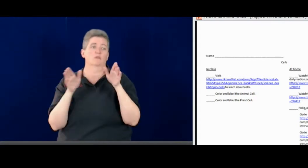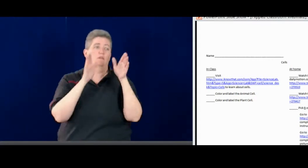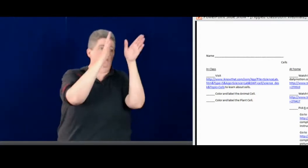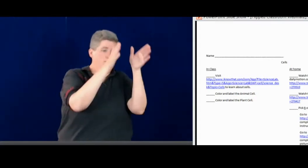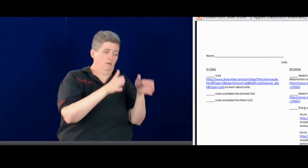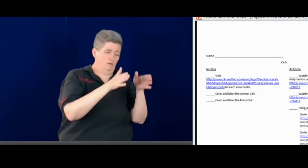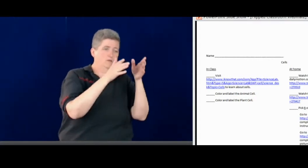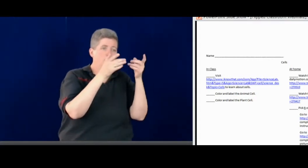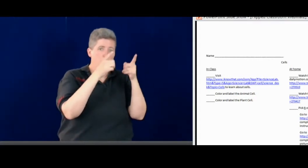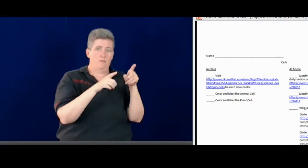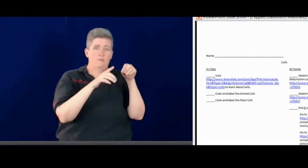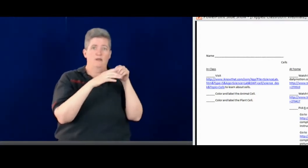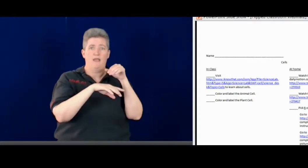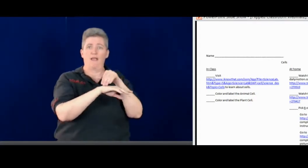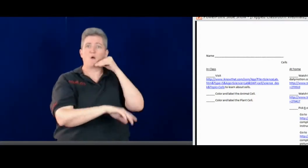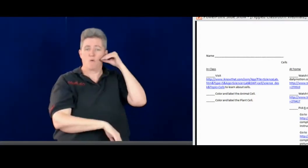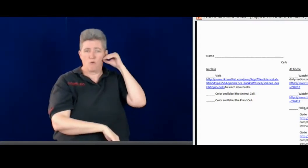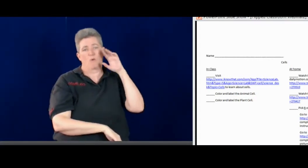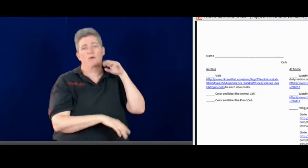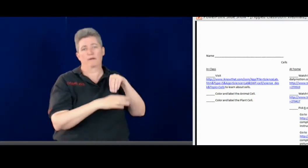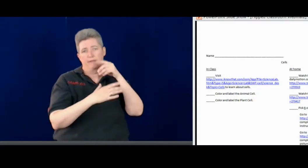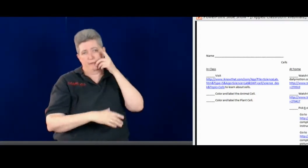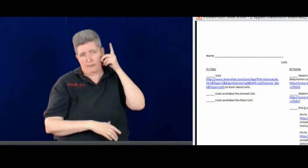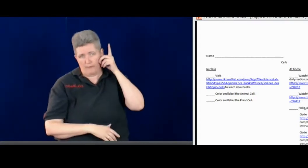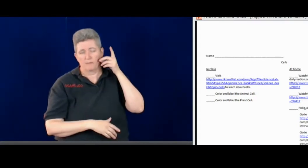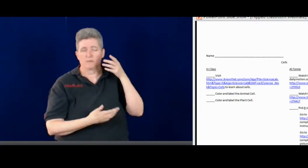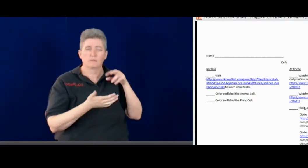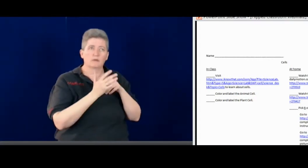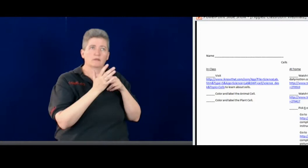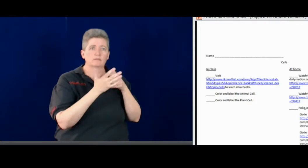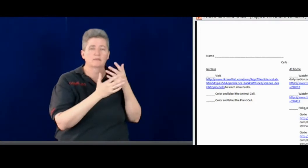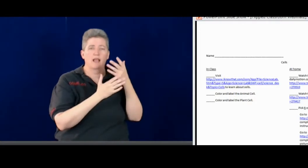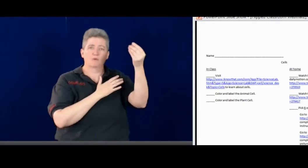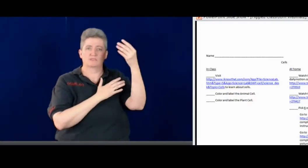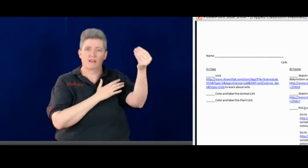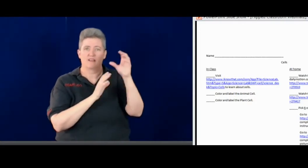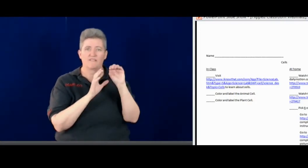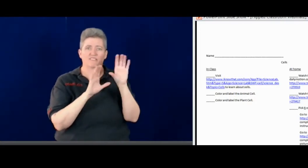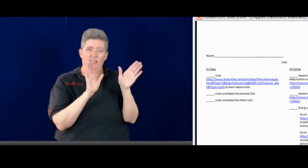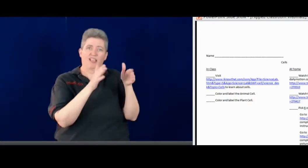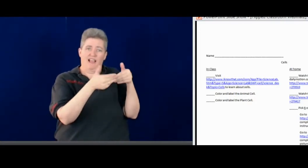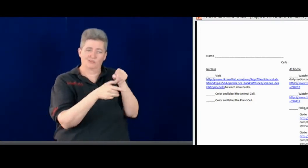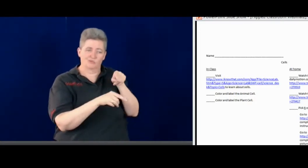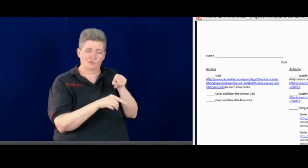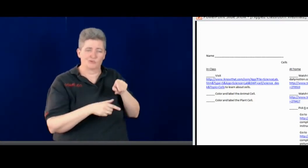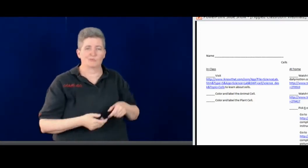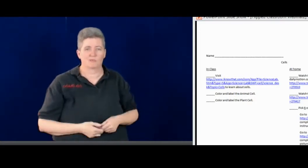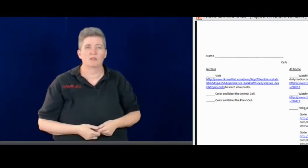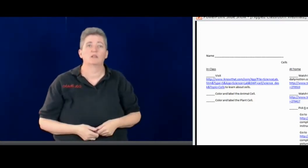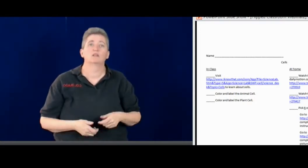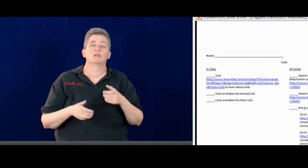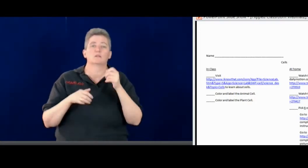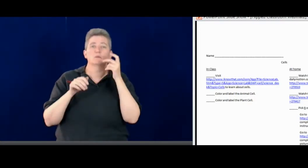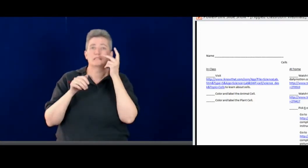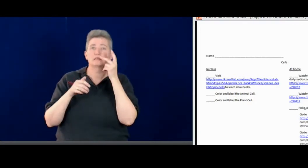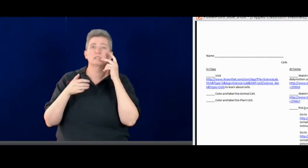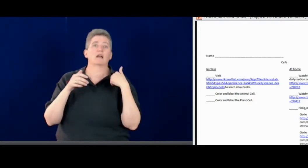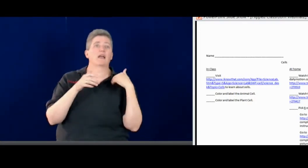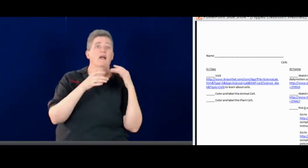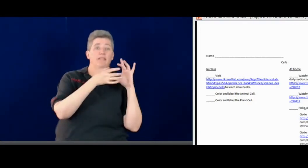things that are happening in the classroom. And on the other side is what they're expected to do at home or in the dorm outside of classroom.